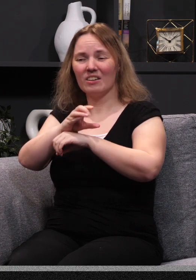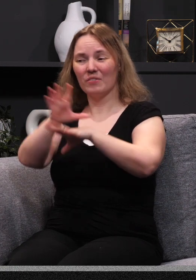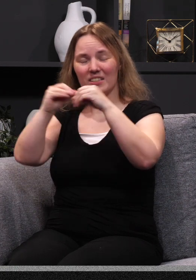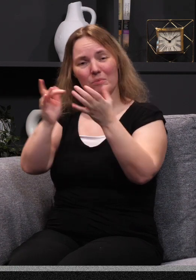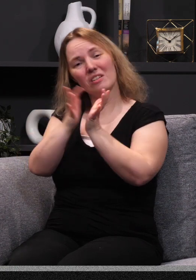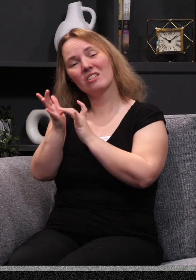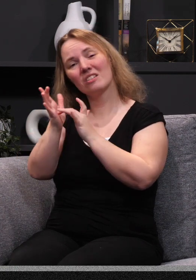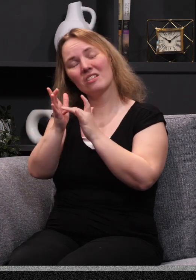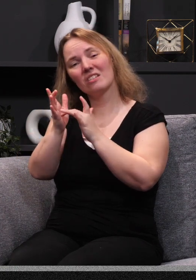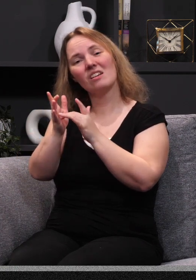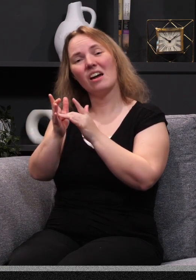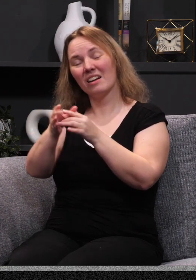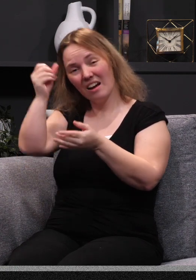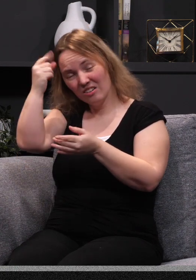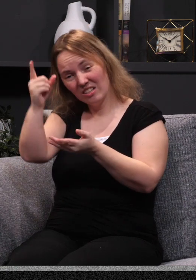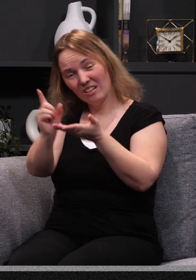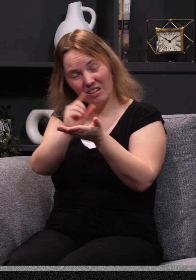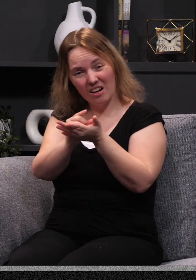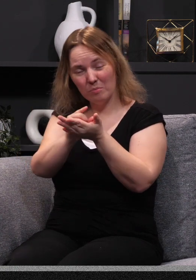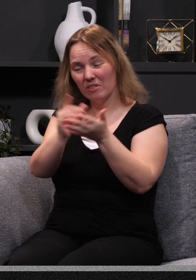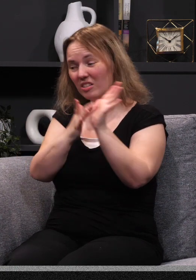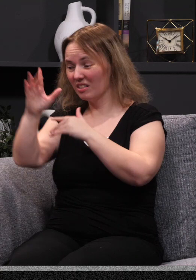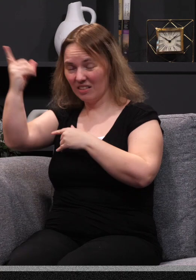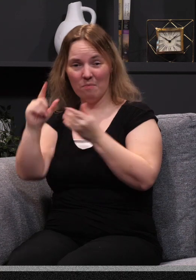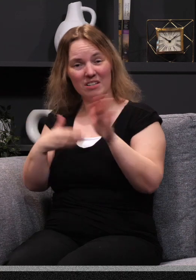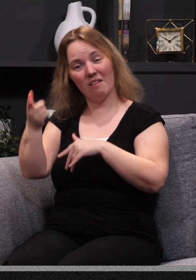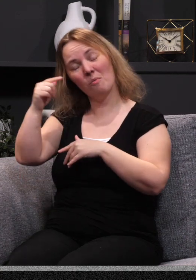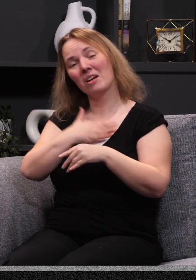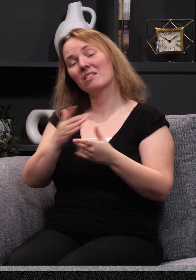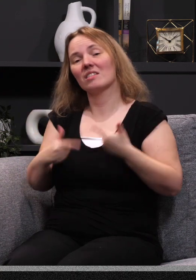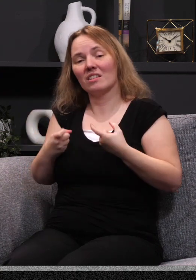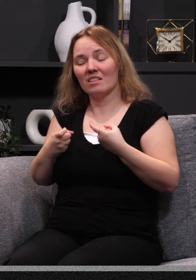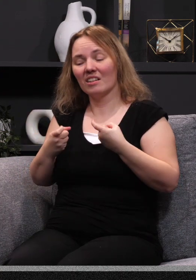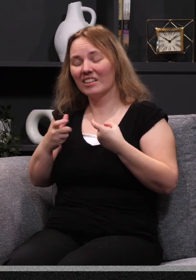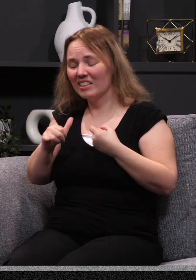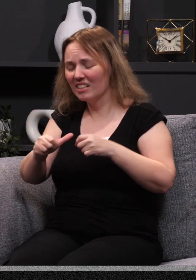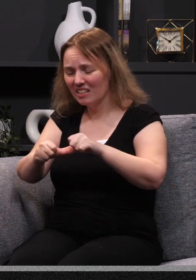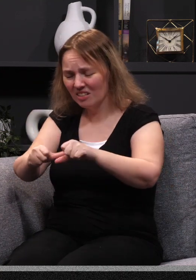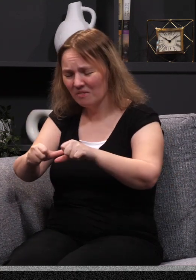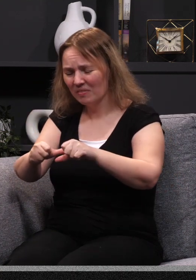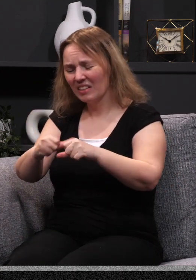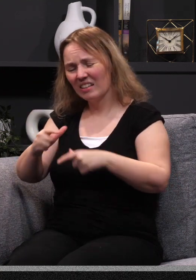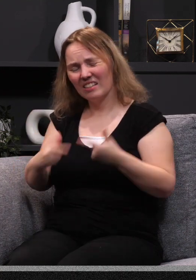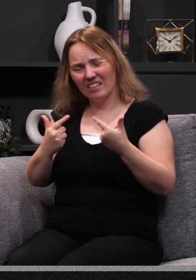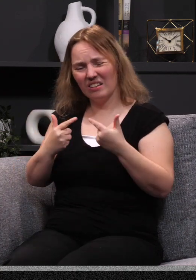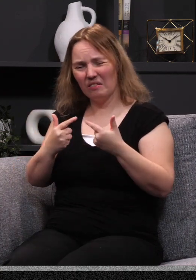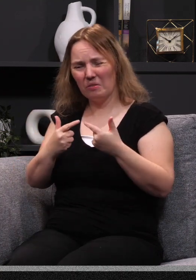who have accepted Christ and who understand the gospel that Jesus came and died for my sin, but they still kind of live with this distorted